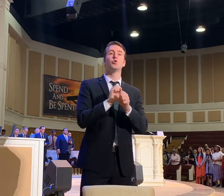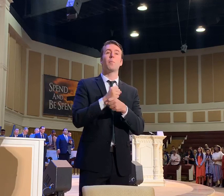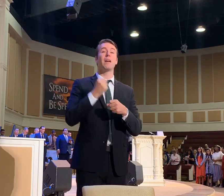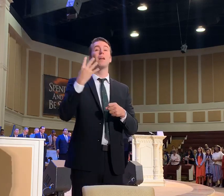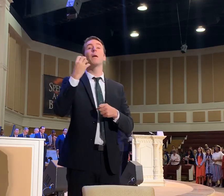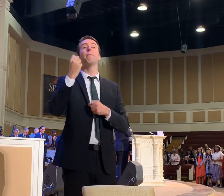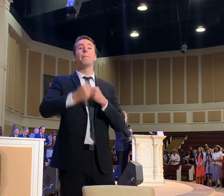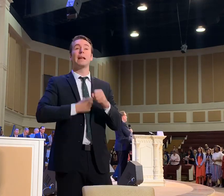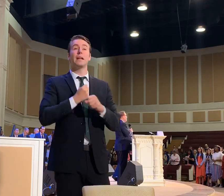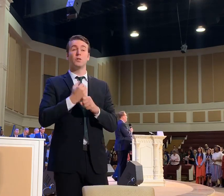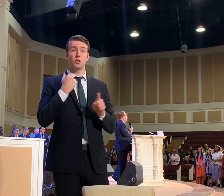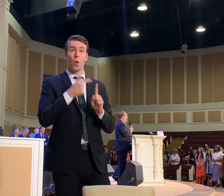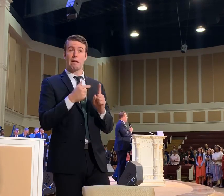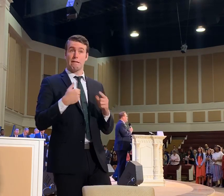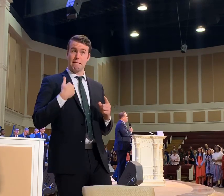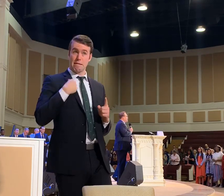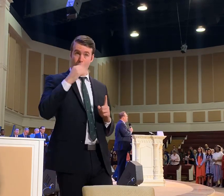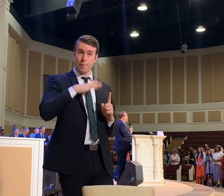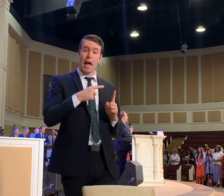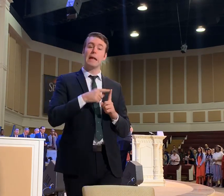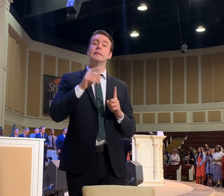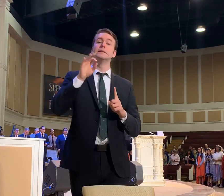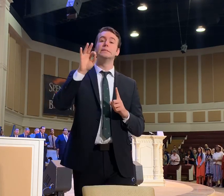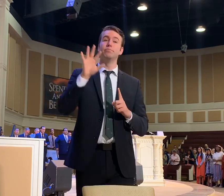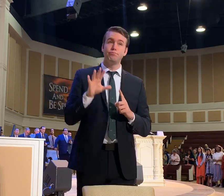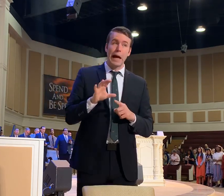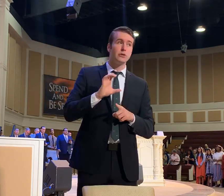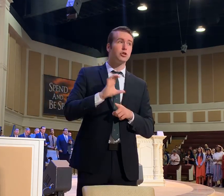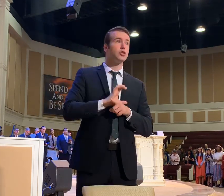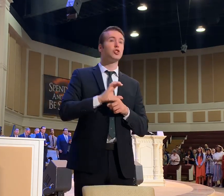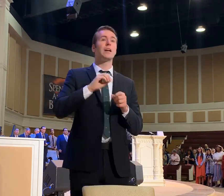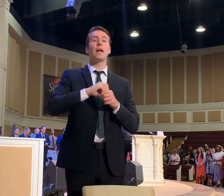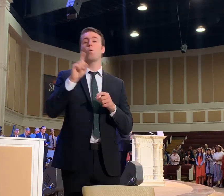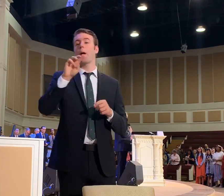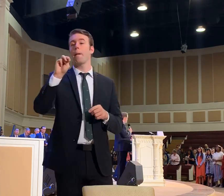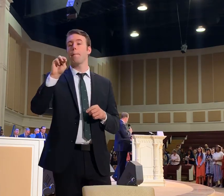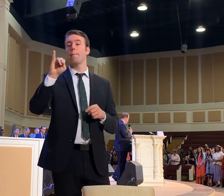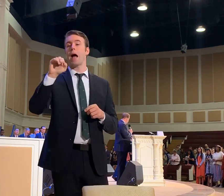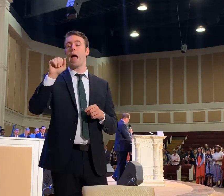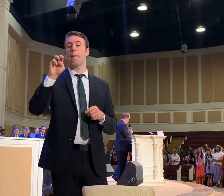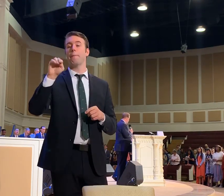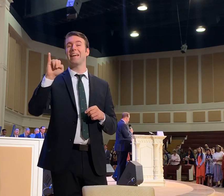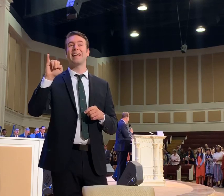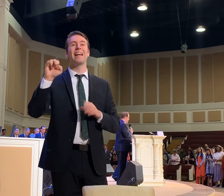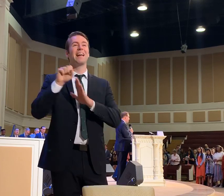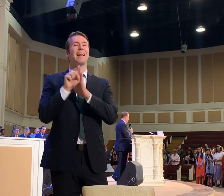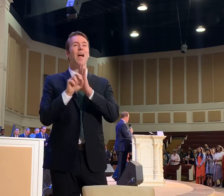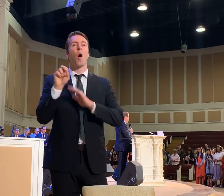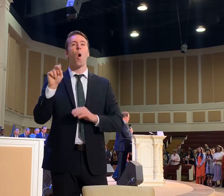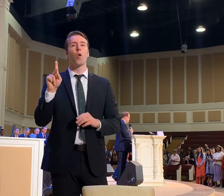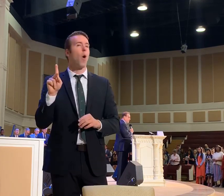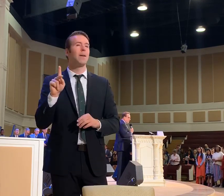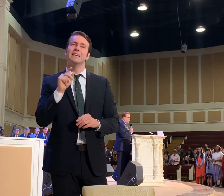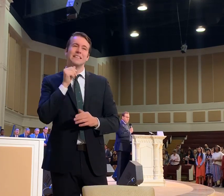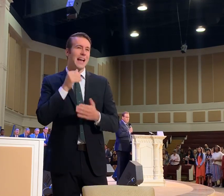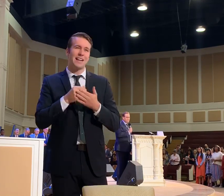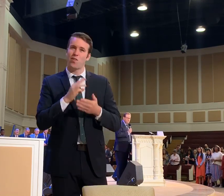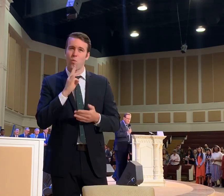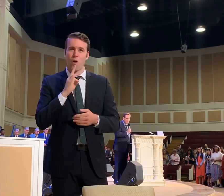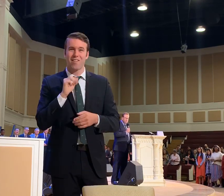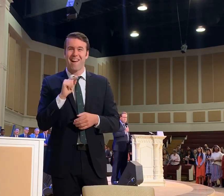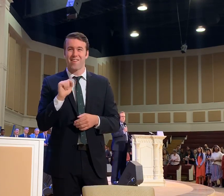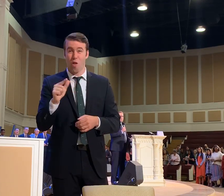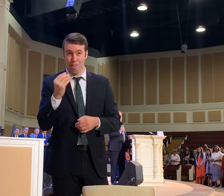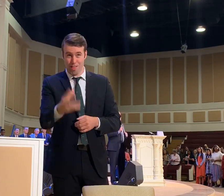ago when he was a young man, pastored a church in Miami, Oklahoma, which is not near the water at all.